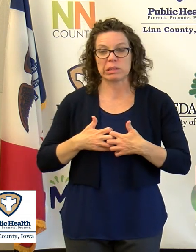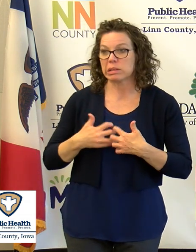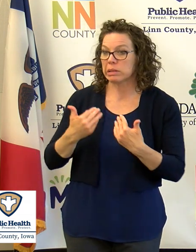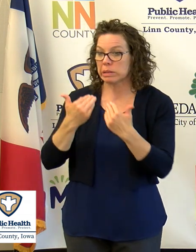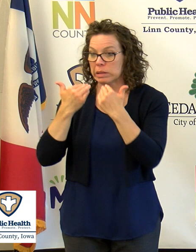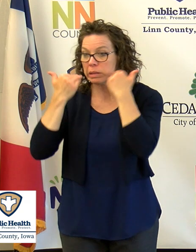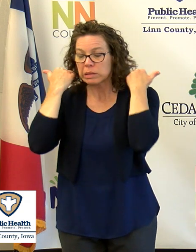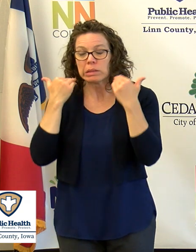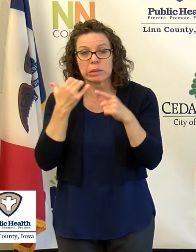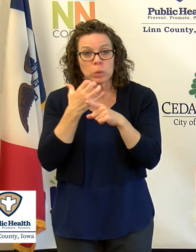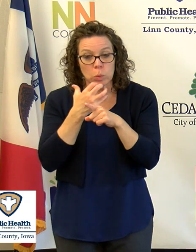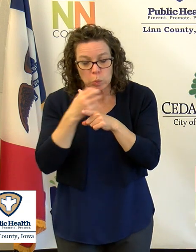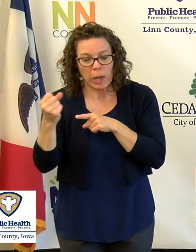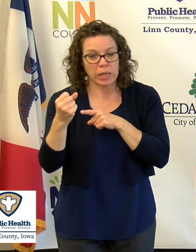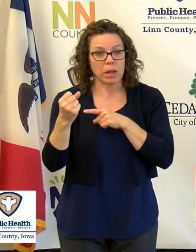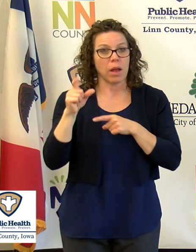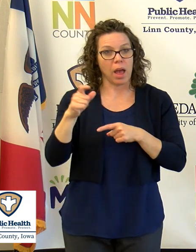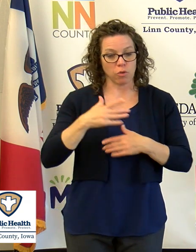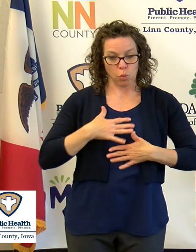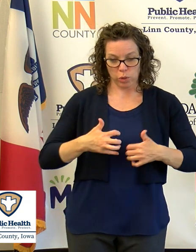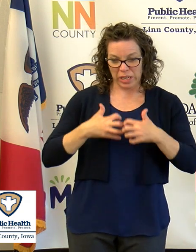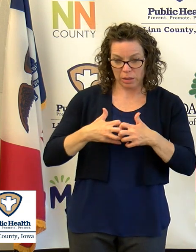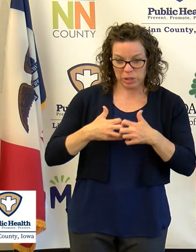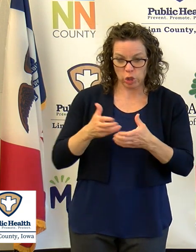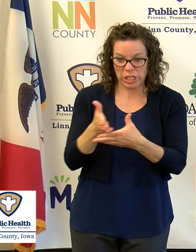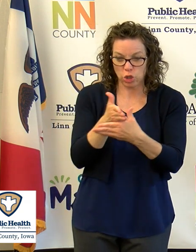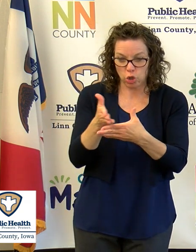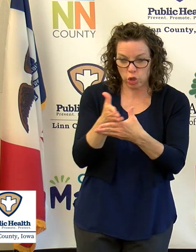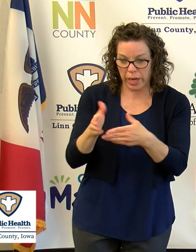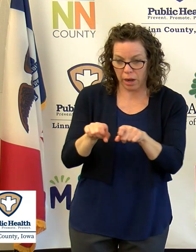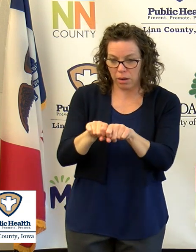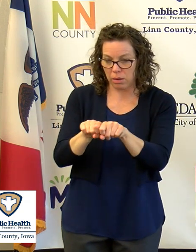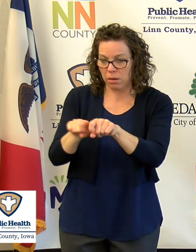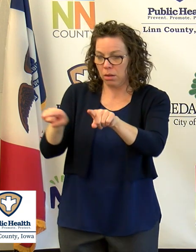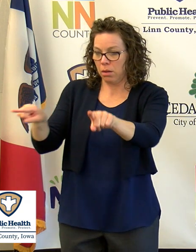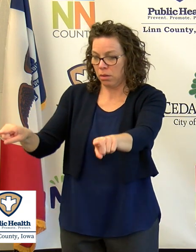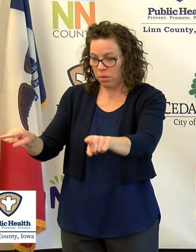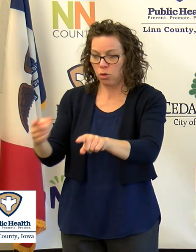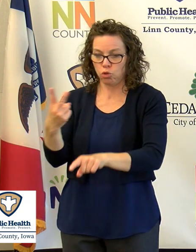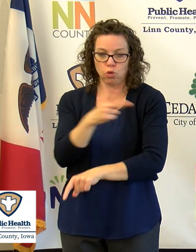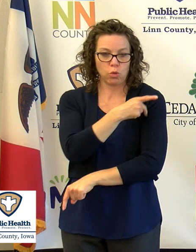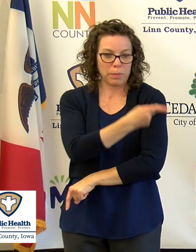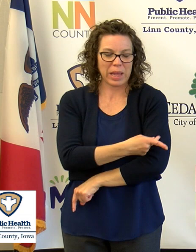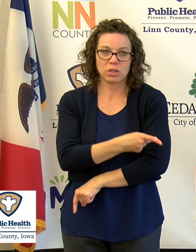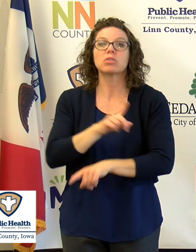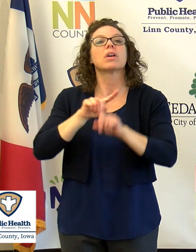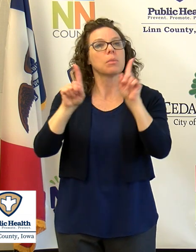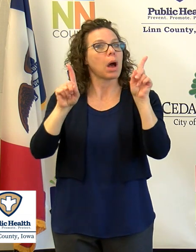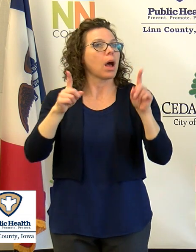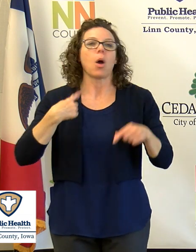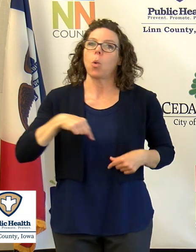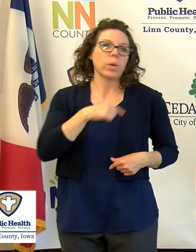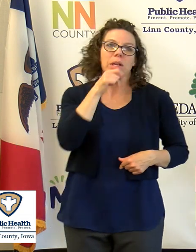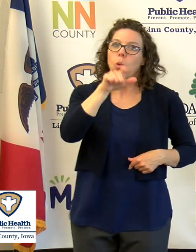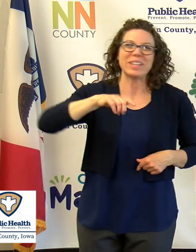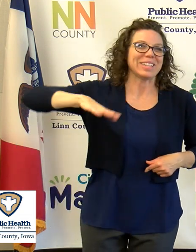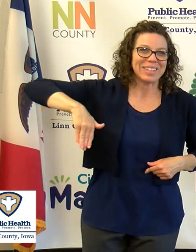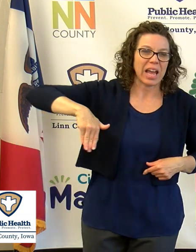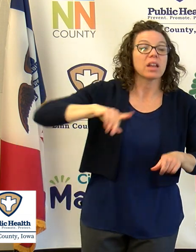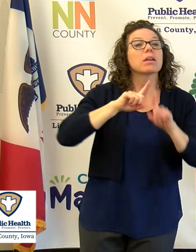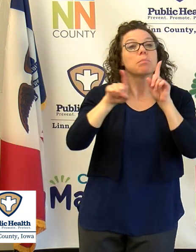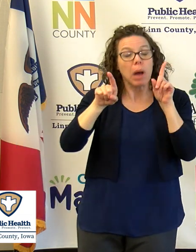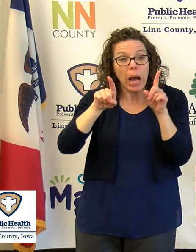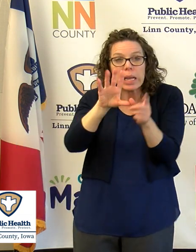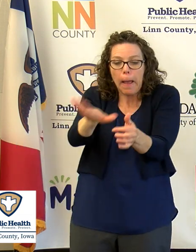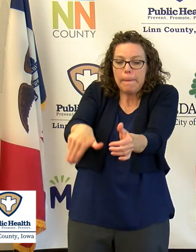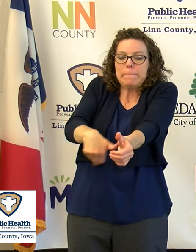machine. We're not one of them, nor it's been a backup to the backup to the backup plan if we ever came to that. And Modern